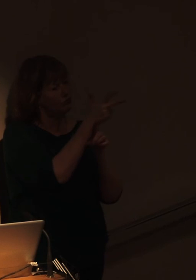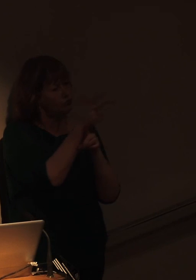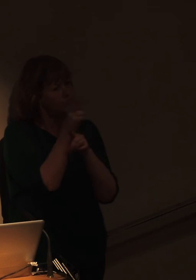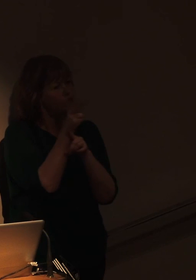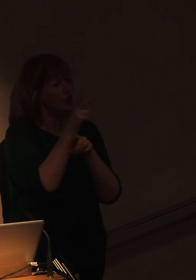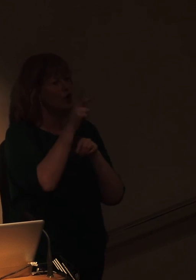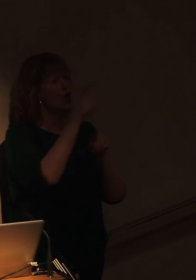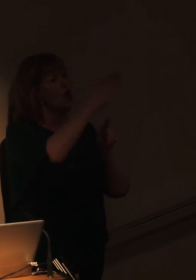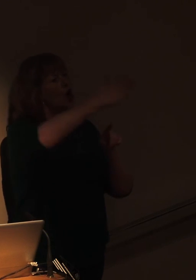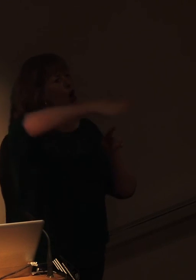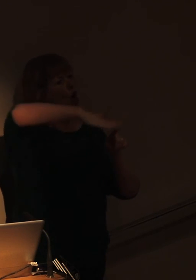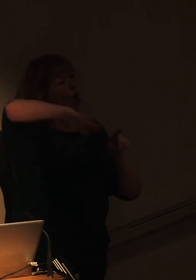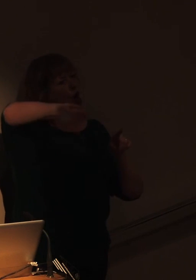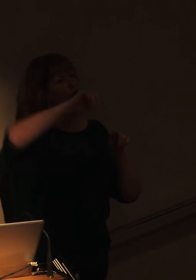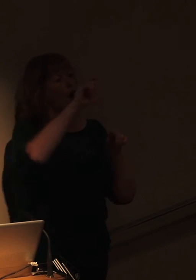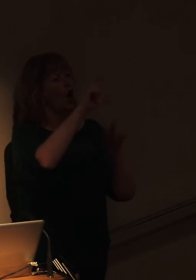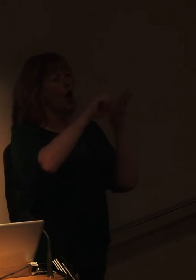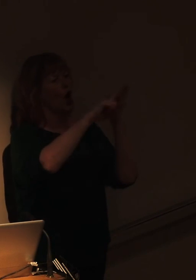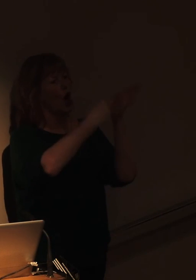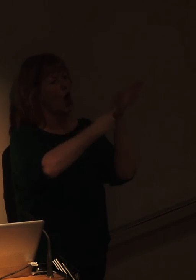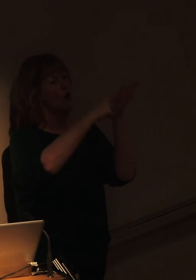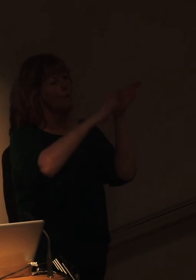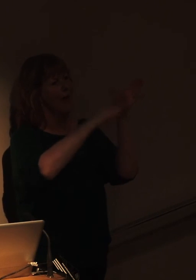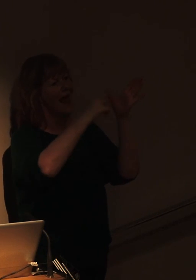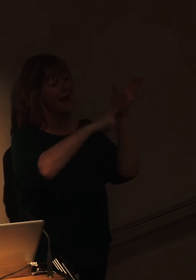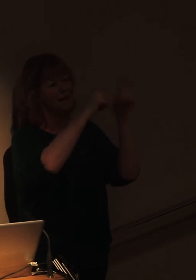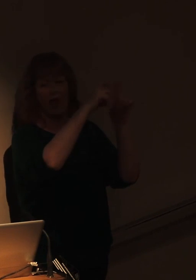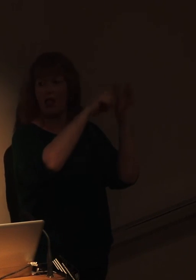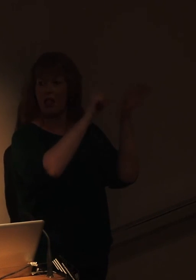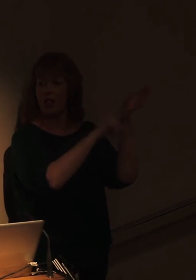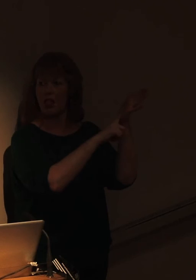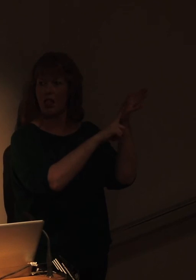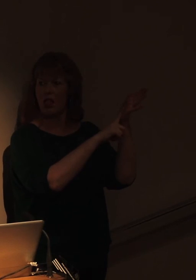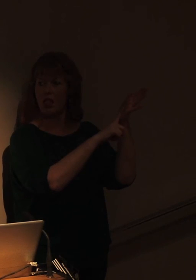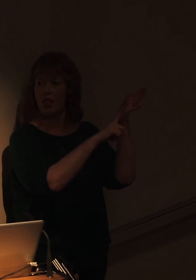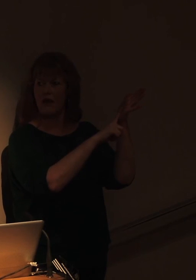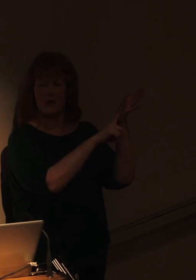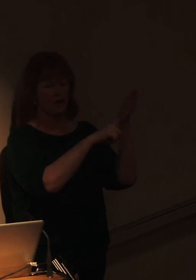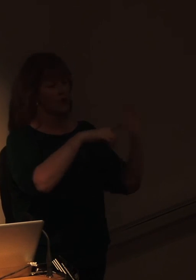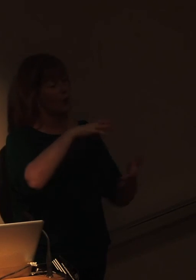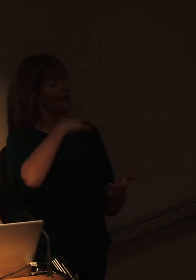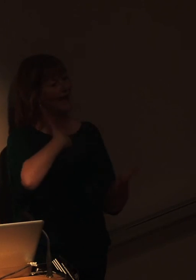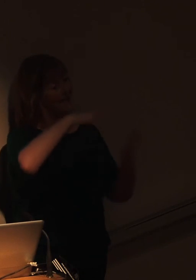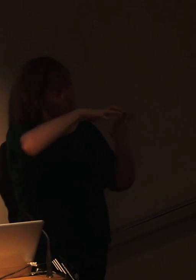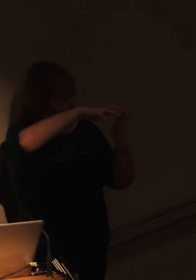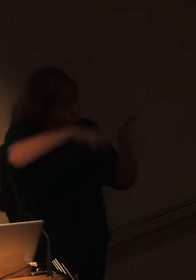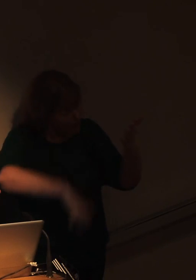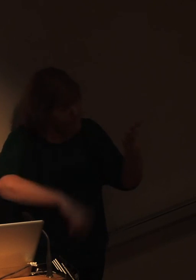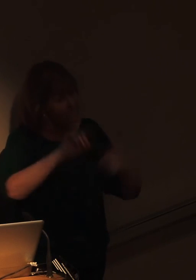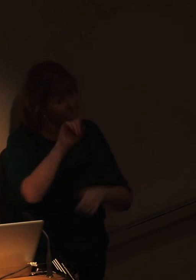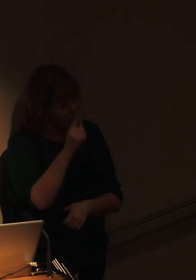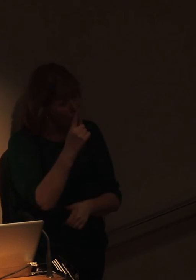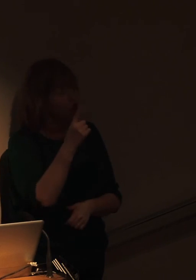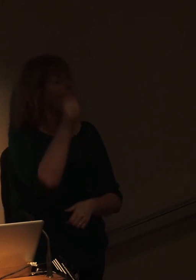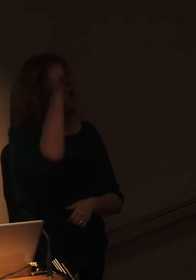four or five weeks. Almost the entire script was written before we started that. And that was a guideline for us then to go and shoot, because we know what our story structure